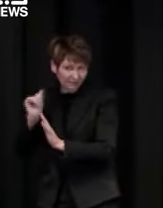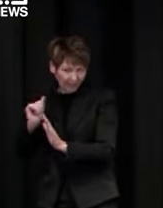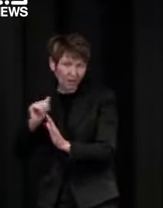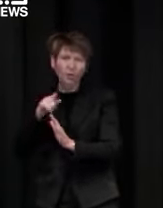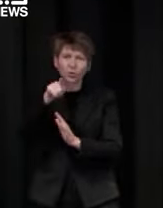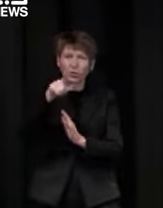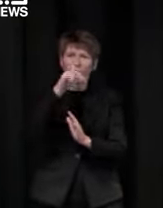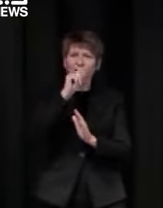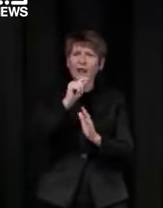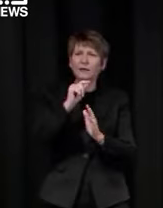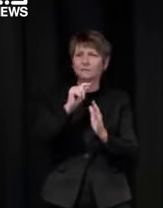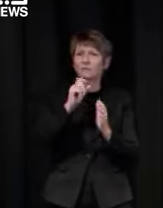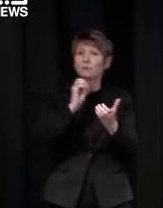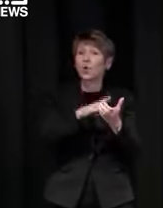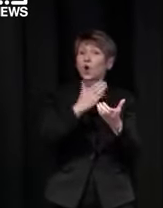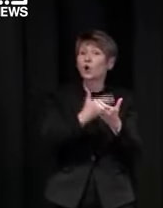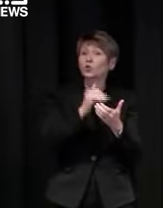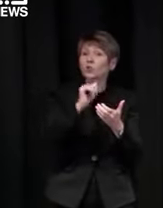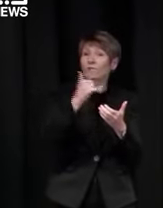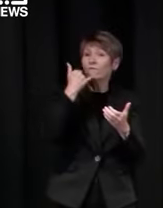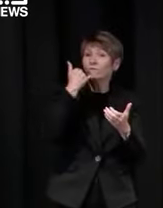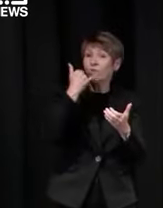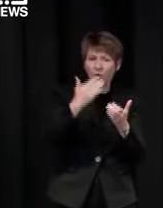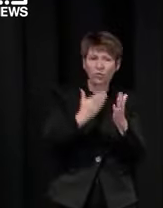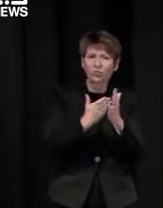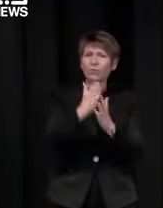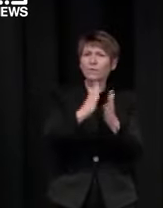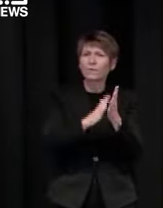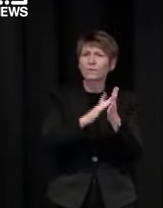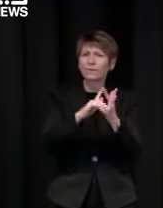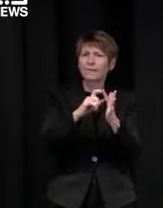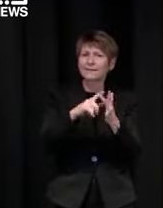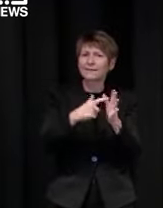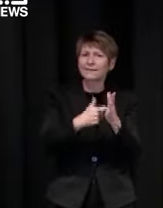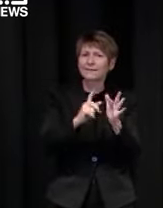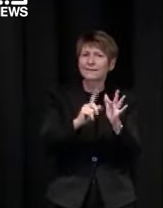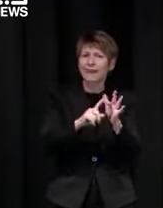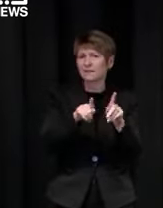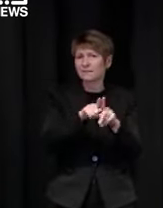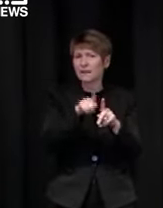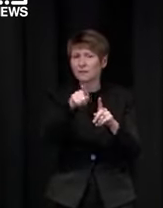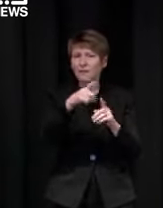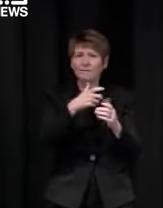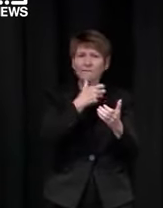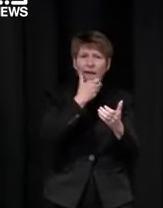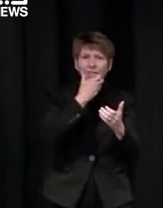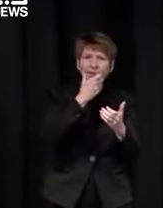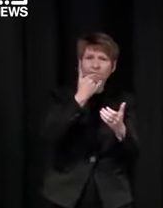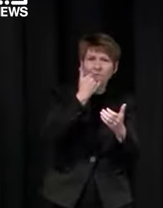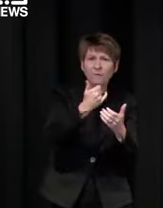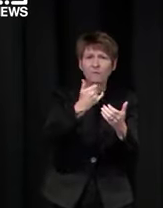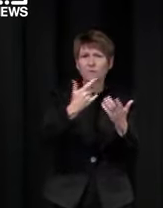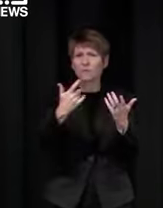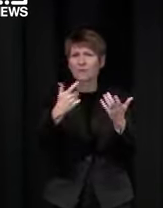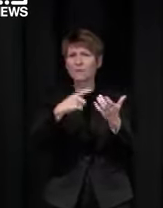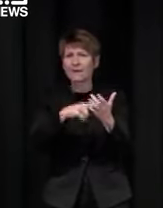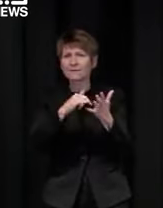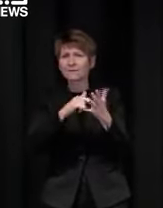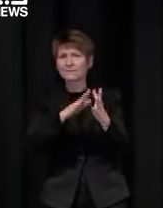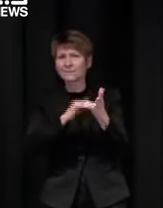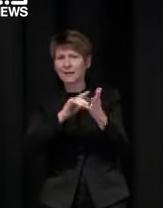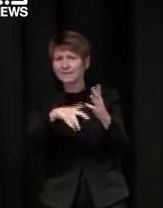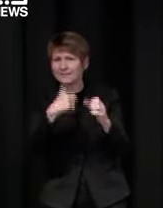you know your other digital wallet um if you don't have a smartphone we're saying get in touch with services australia and get a hard copy of the certificate